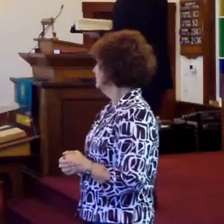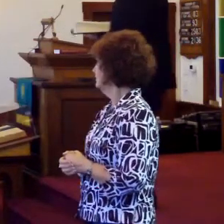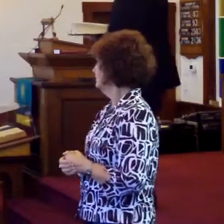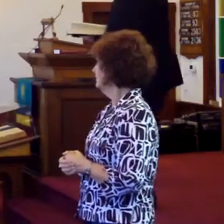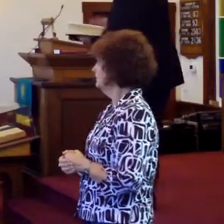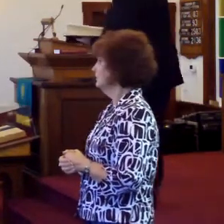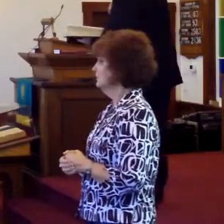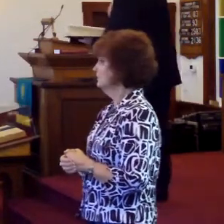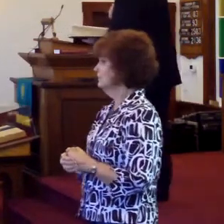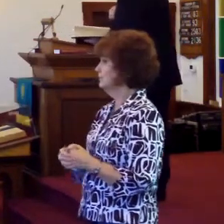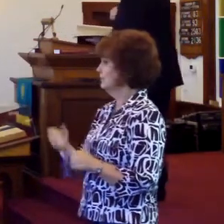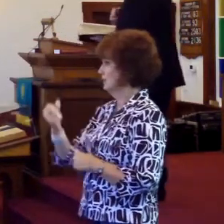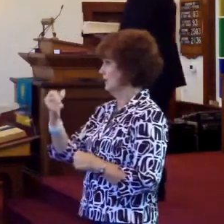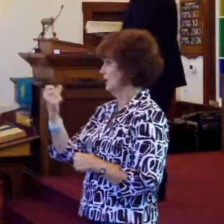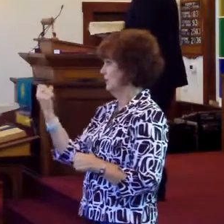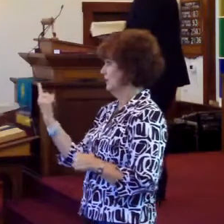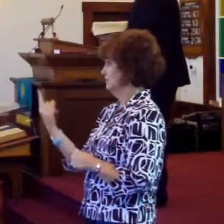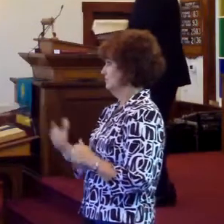Verse 11.